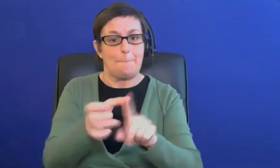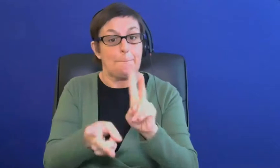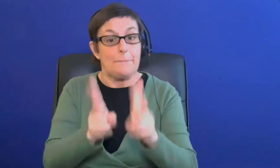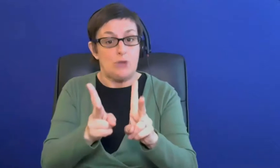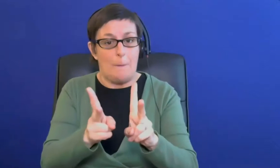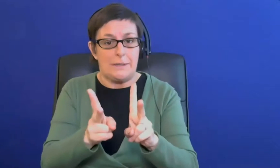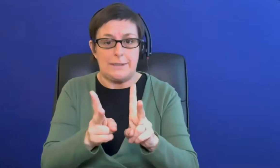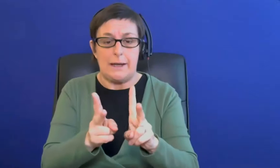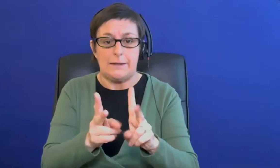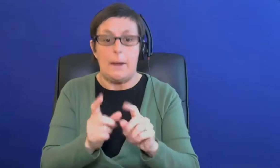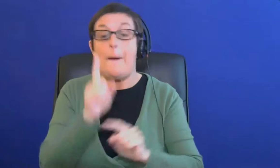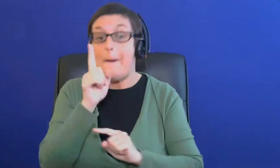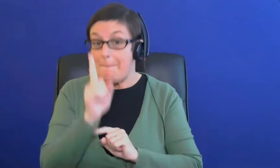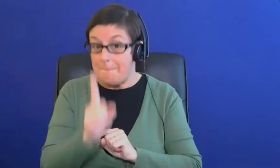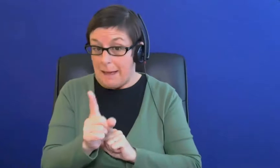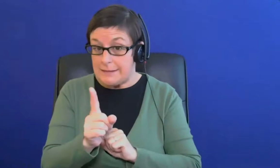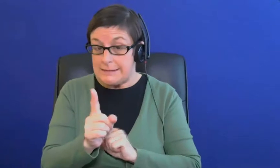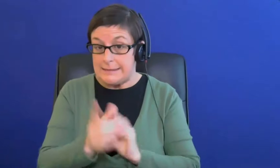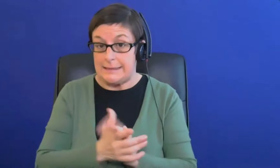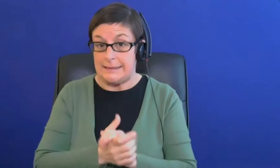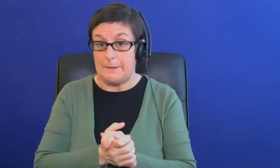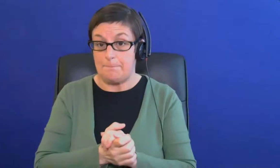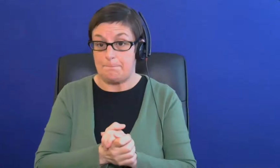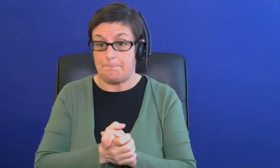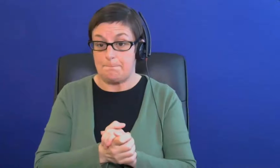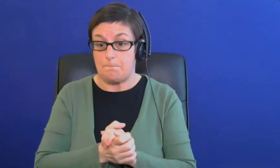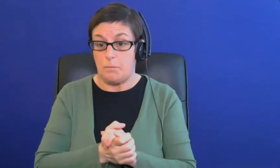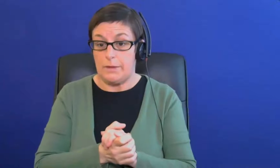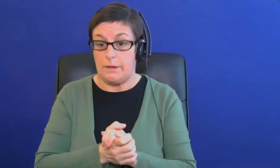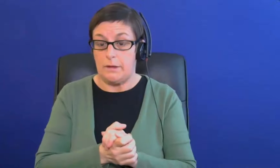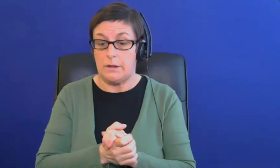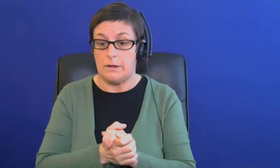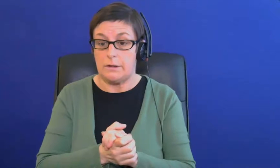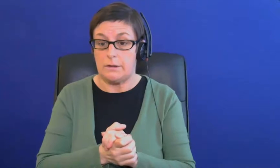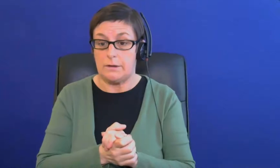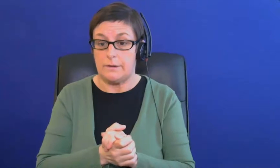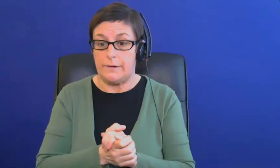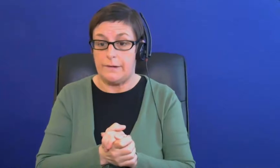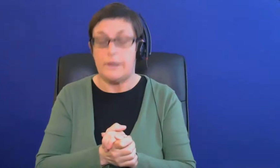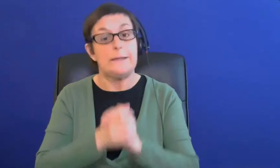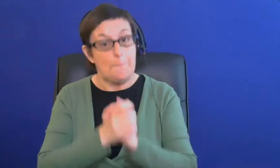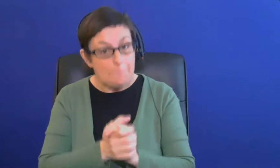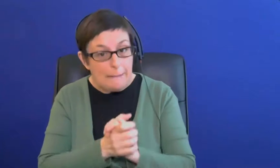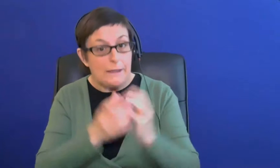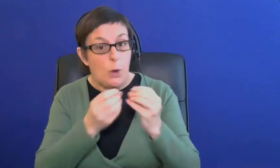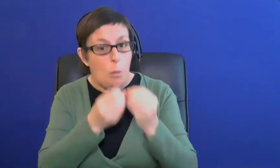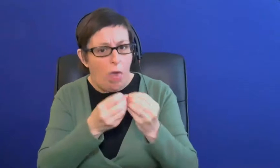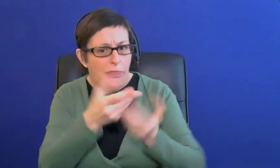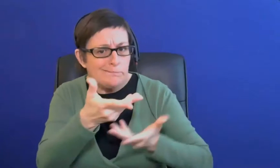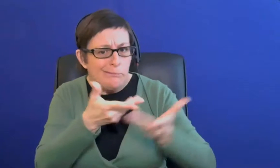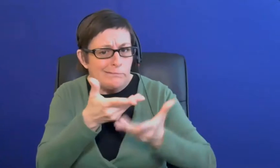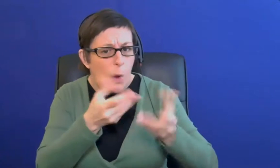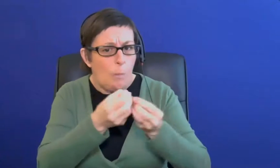um but what really um can be done in those situations is it's a good idea to go and speak to your university